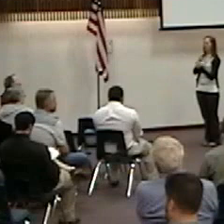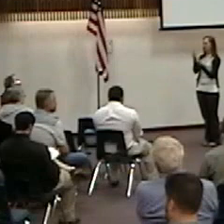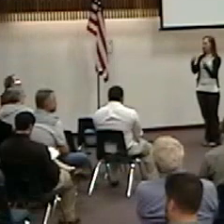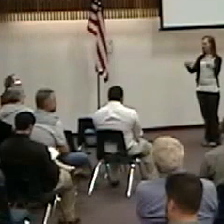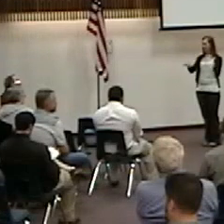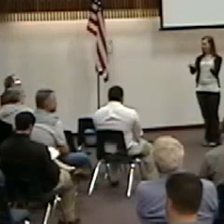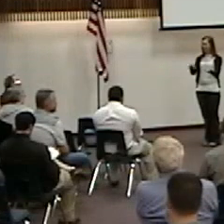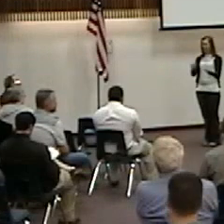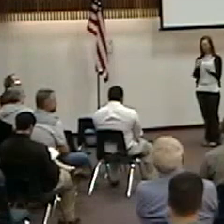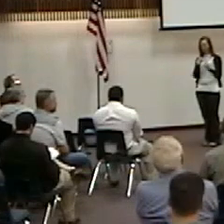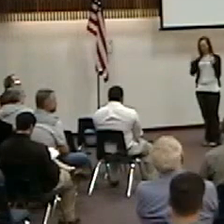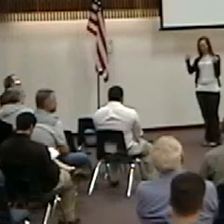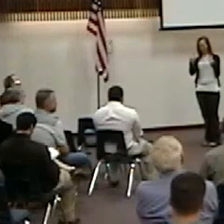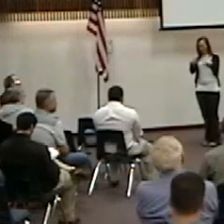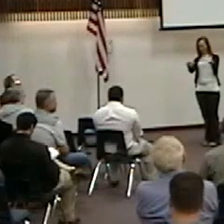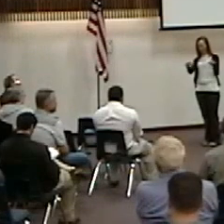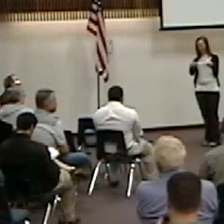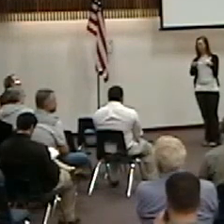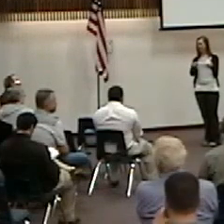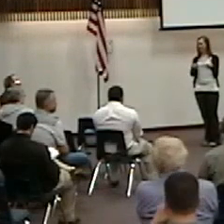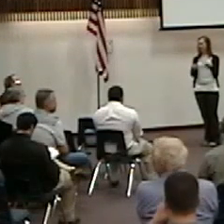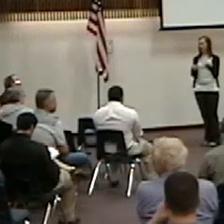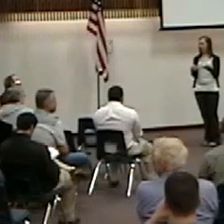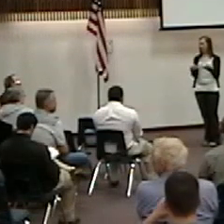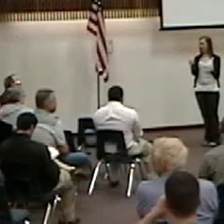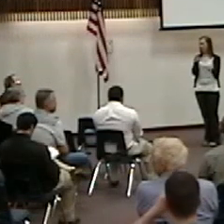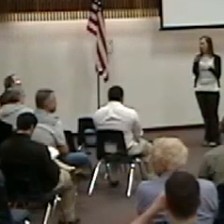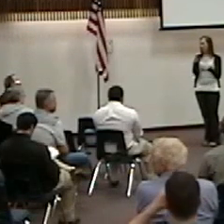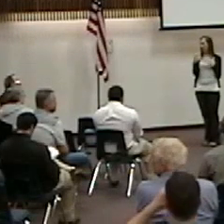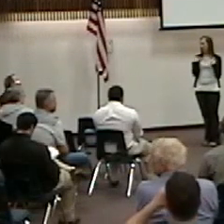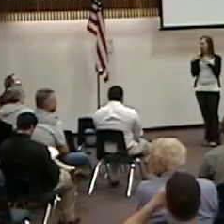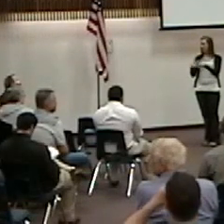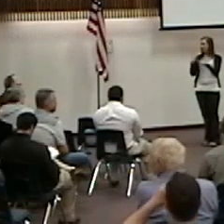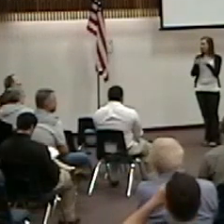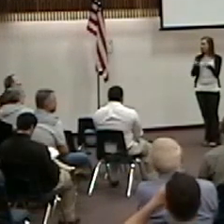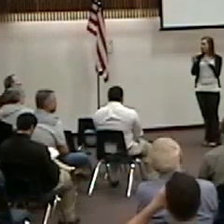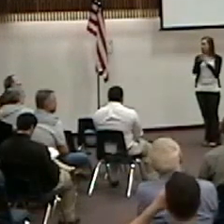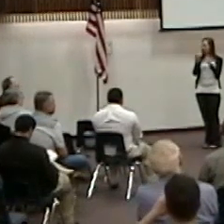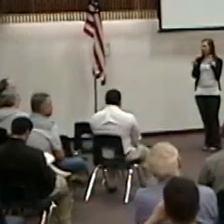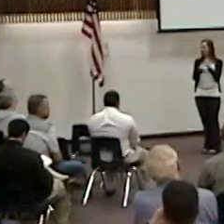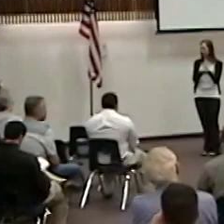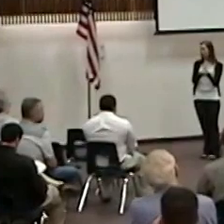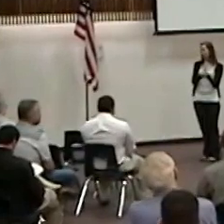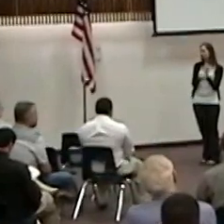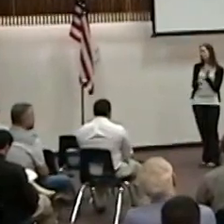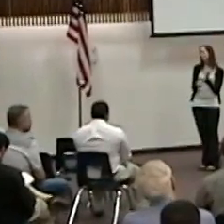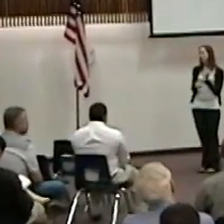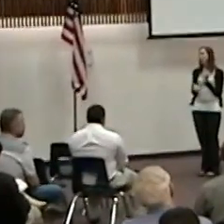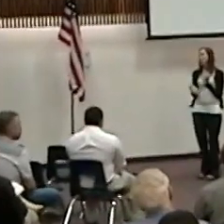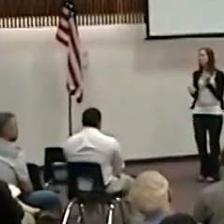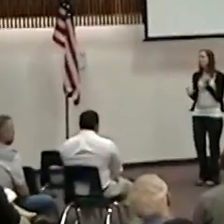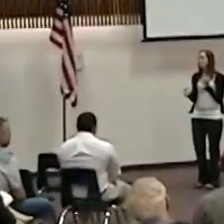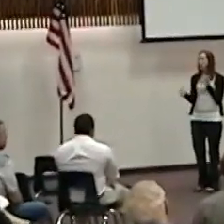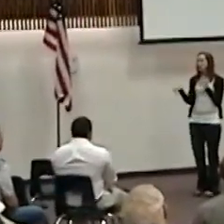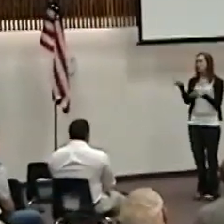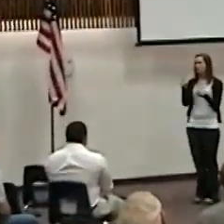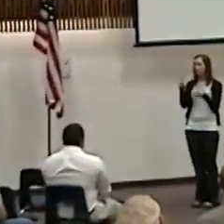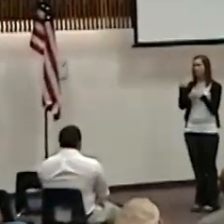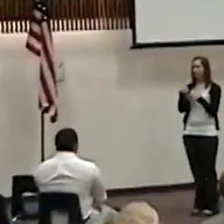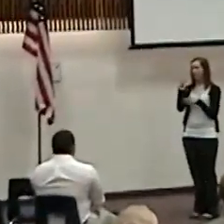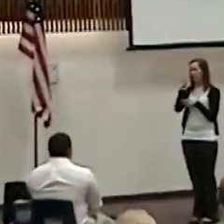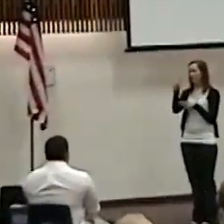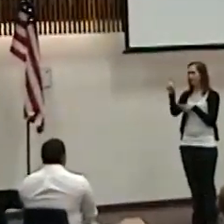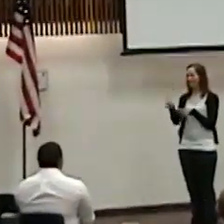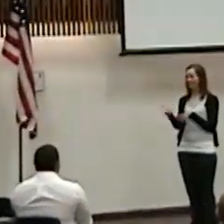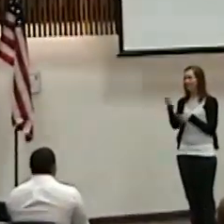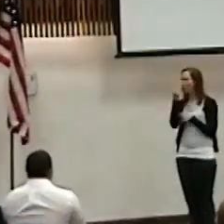Folks from those backgrounds and folks in West Texas understand what it's like to work. Understand what it's like to have two